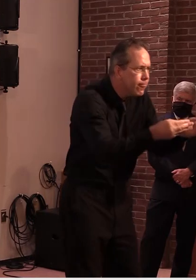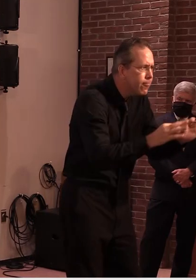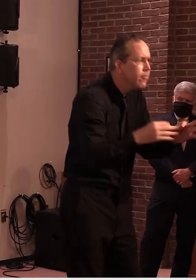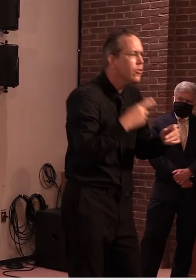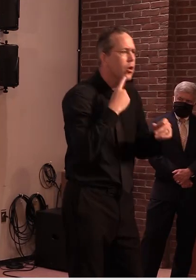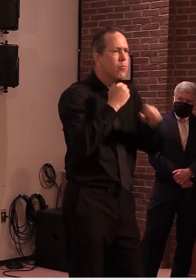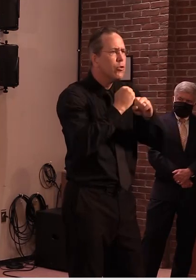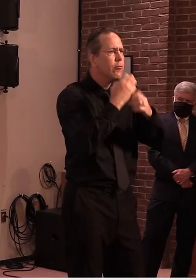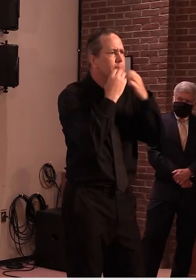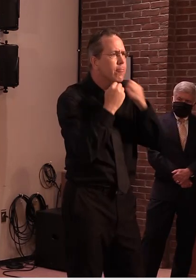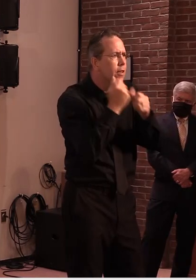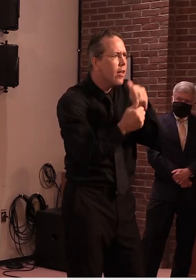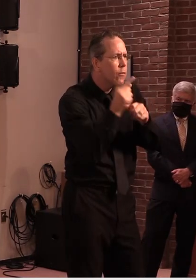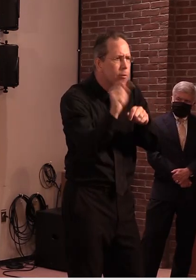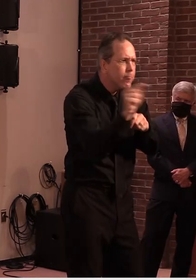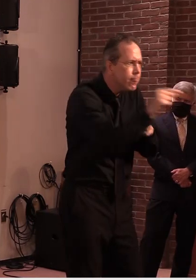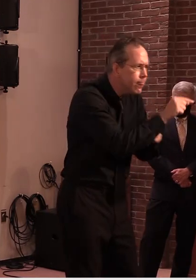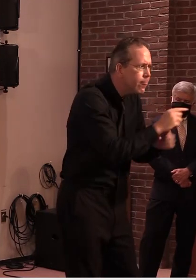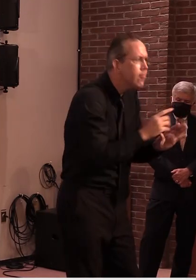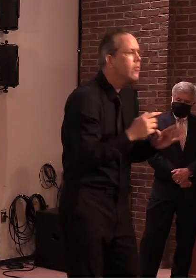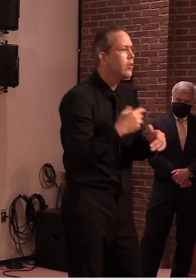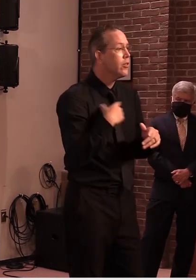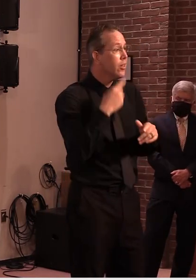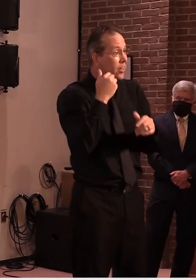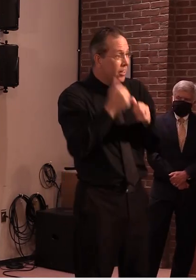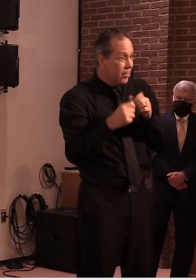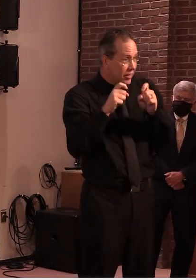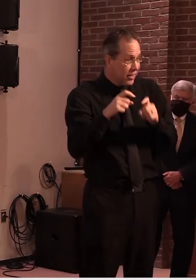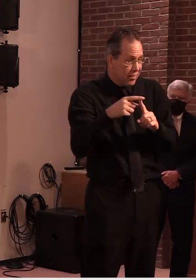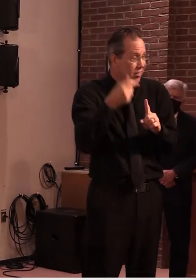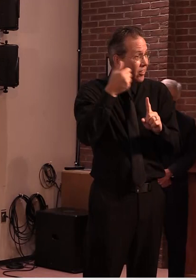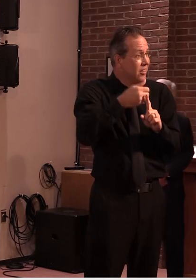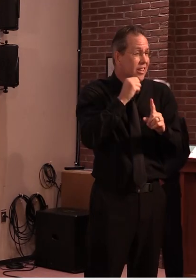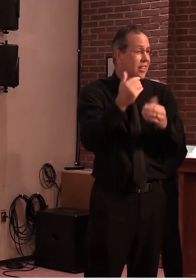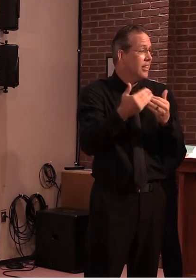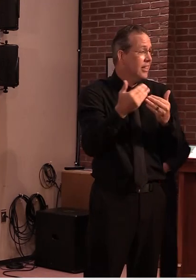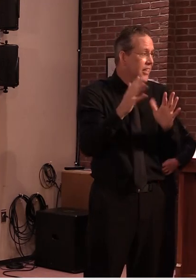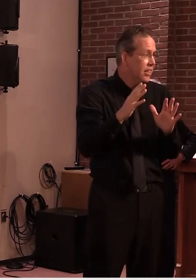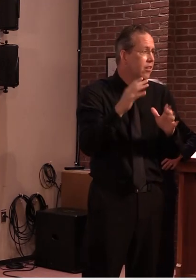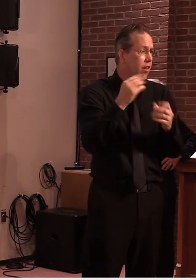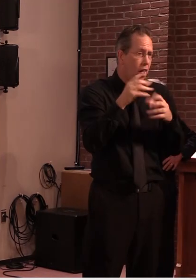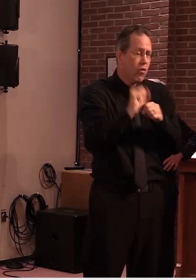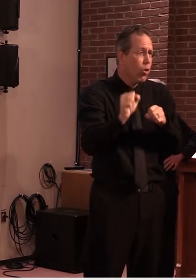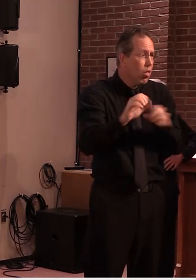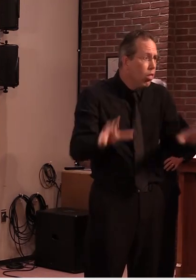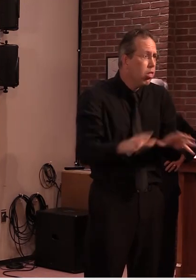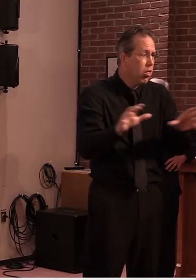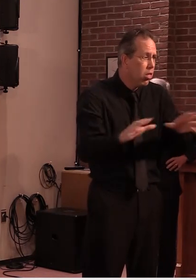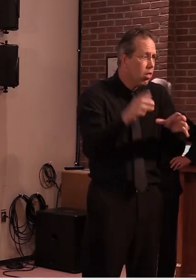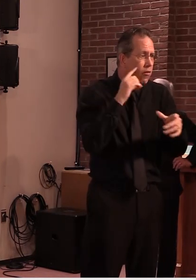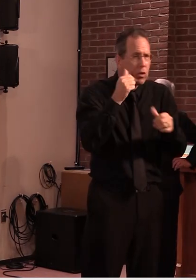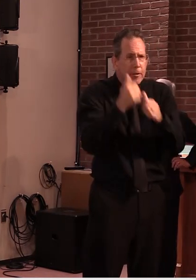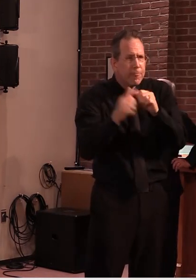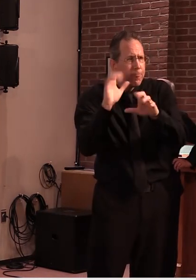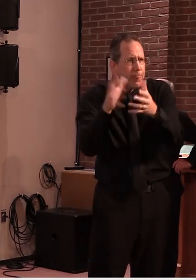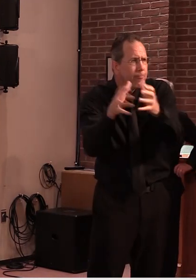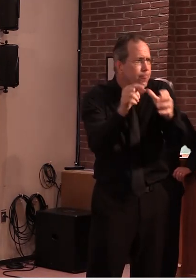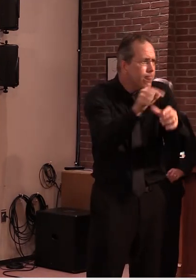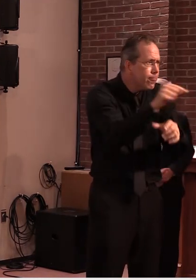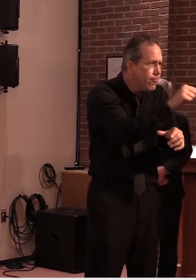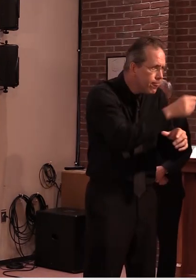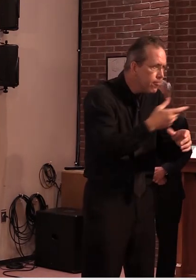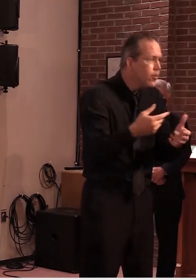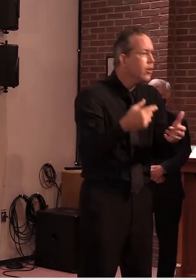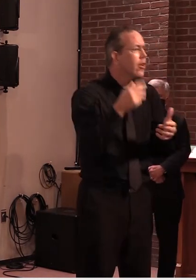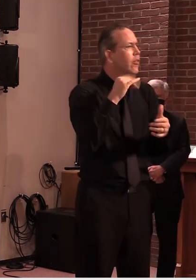work by many to make all these tests happen and their work is an important reason why the rate of transmission in this state